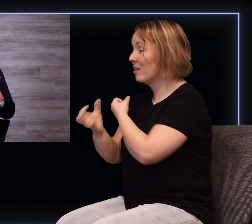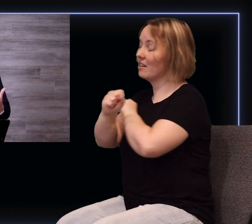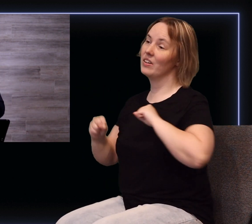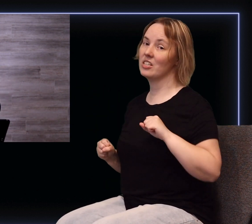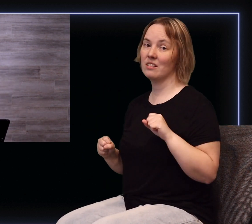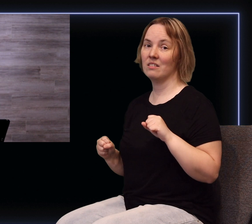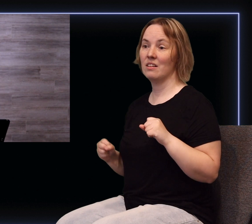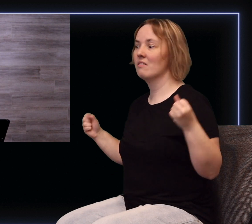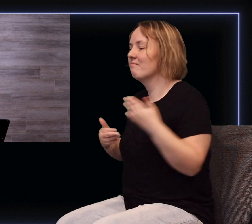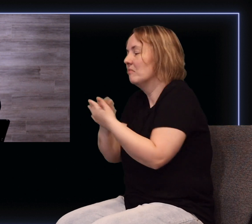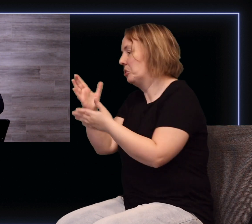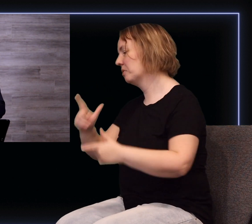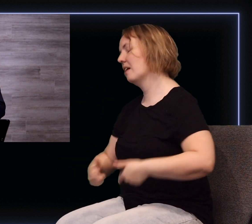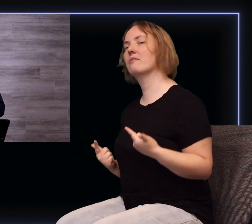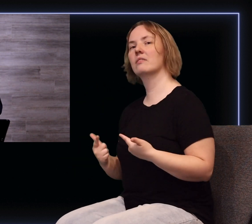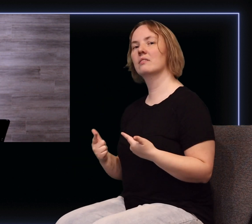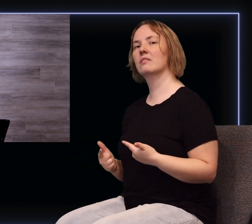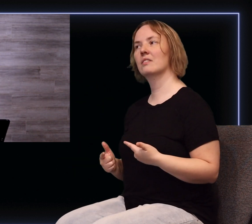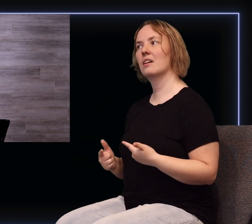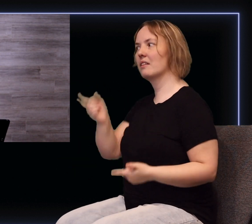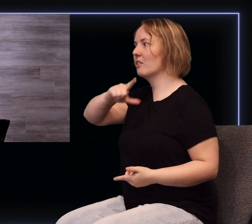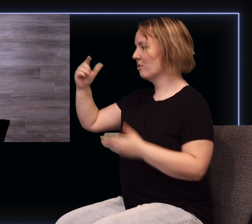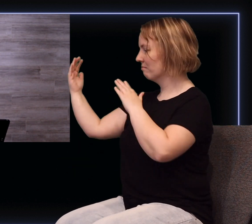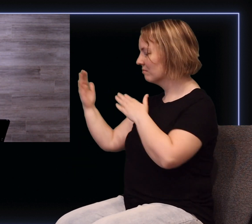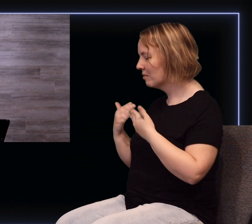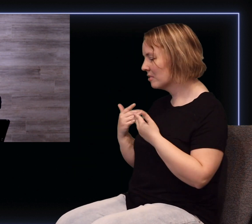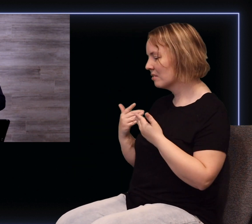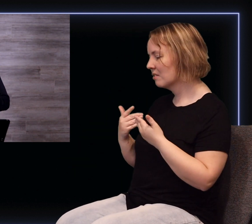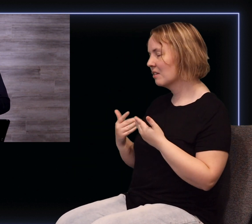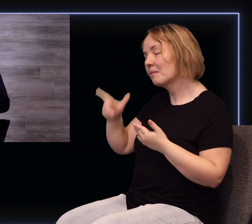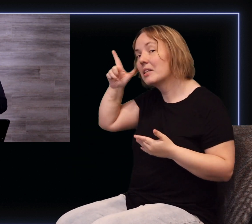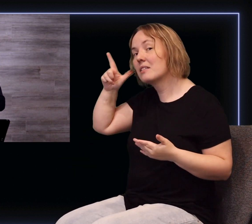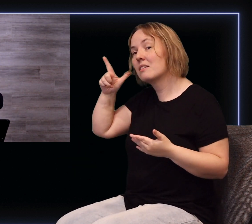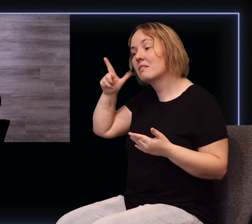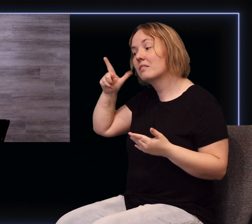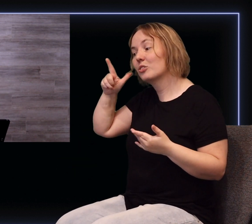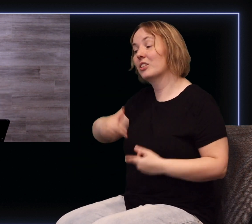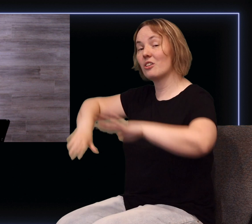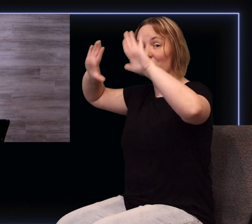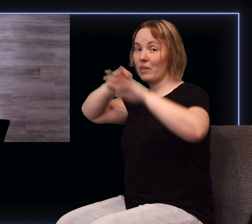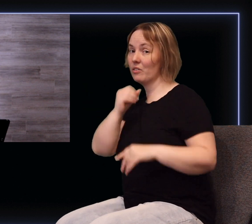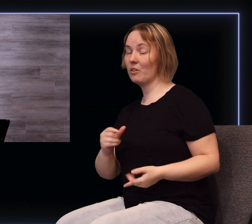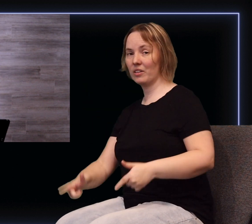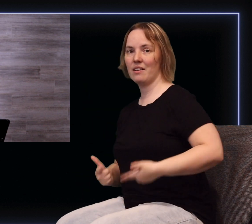want salvation and I want a new life. But then when the Lord comes to it, he says, listen, okay, but you need to bury the old life.